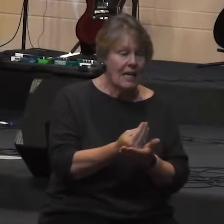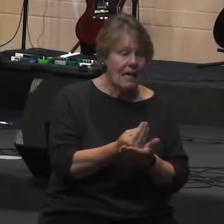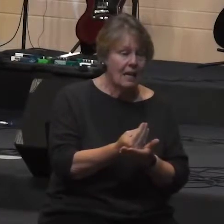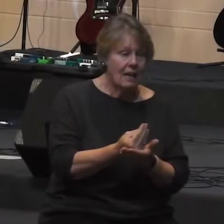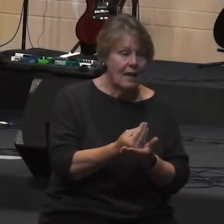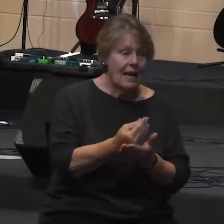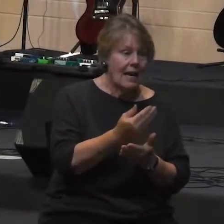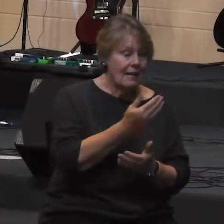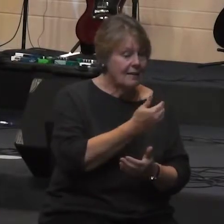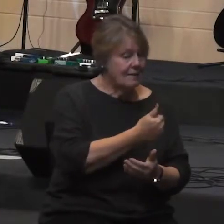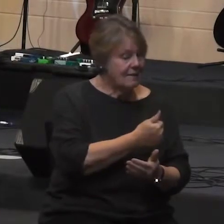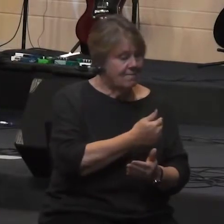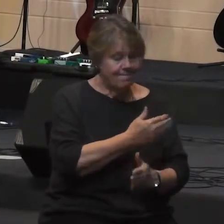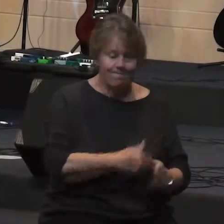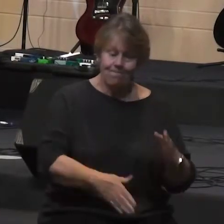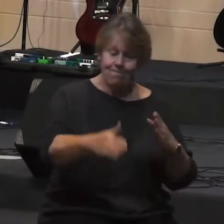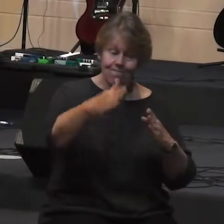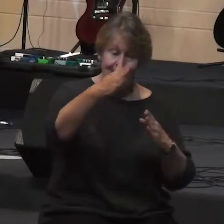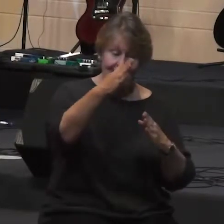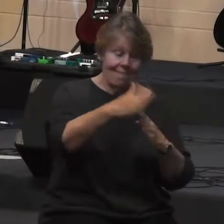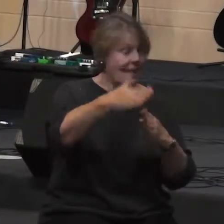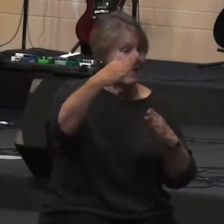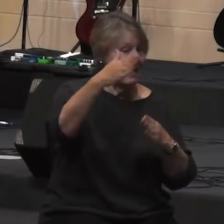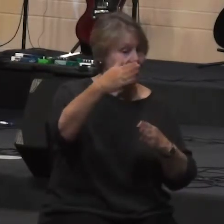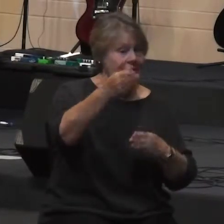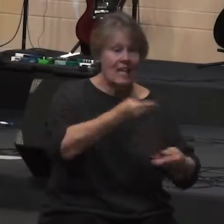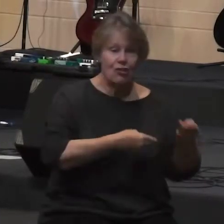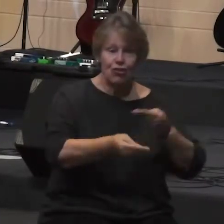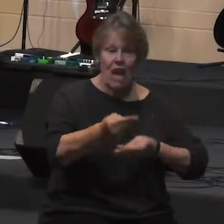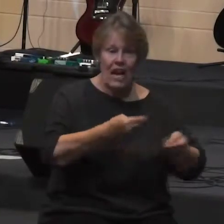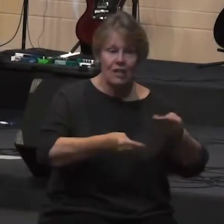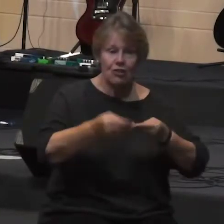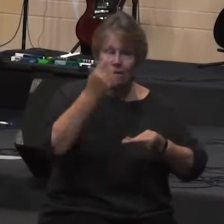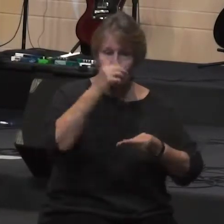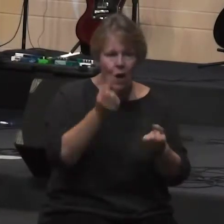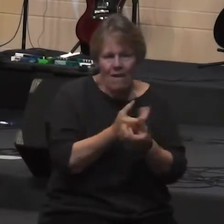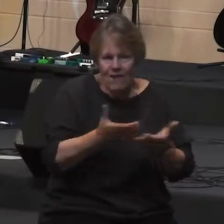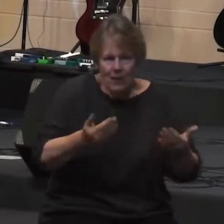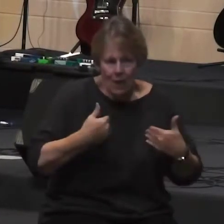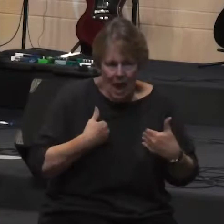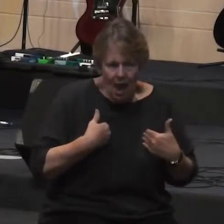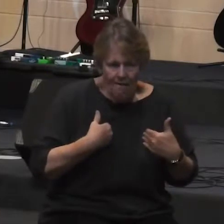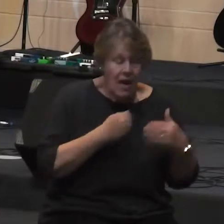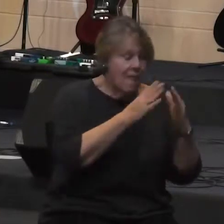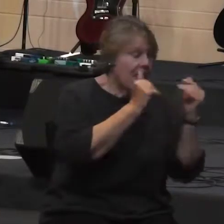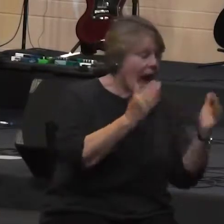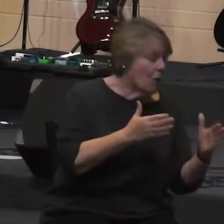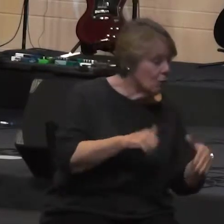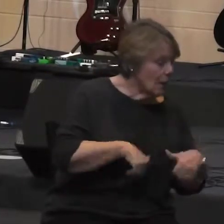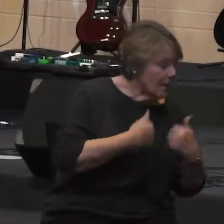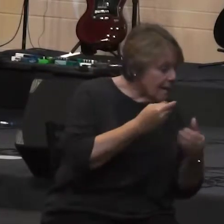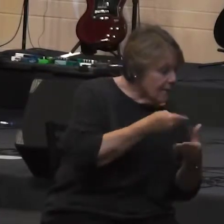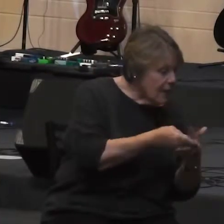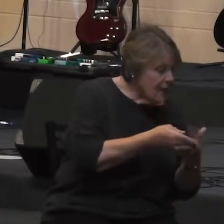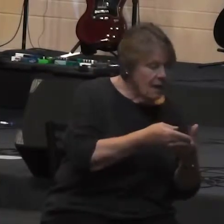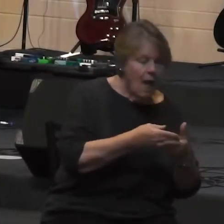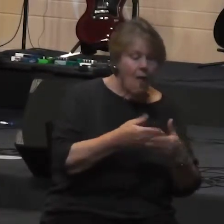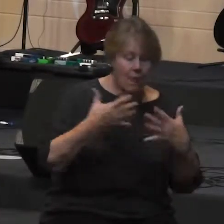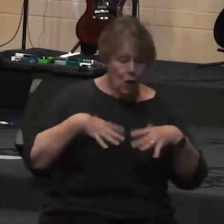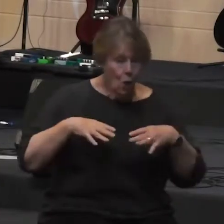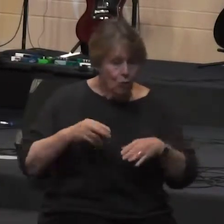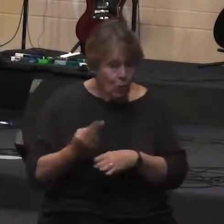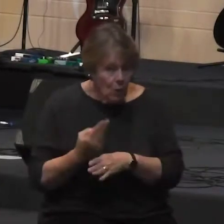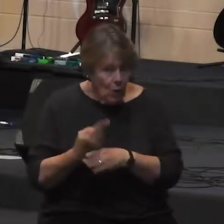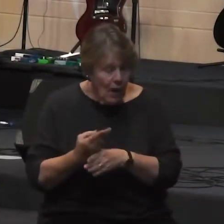unit of exchange for everything that we have all that we need the clothes we wear the house we live in the shelter we have the food we